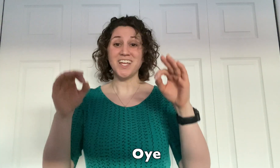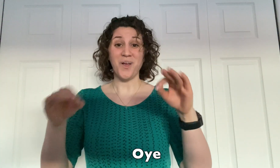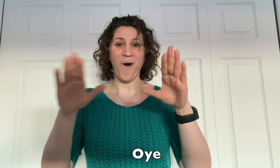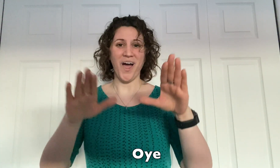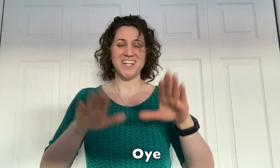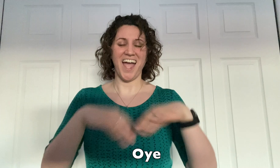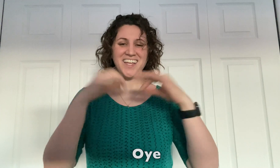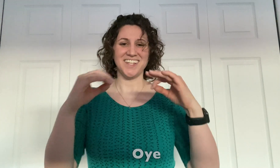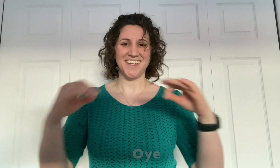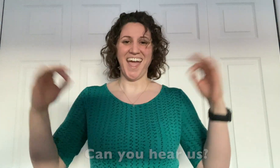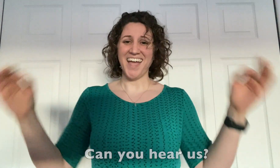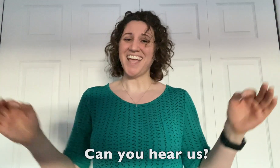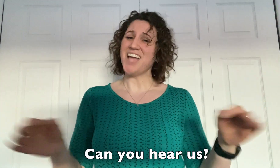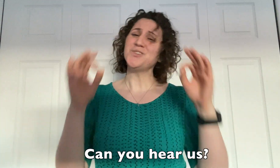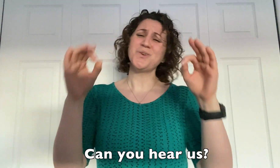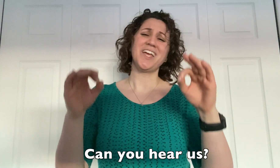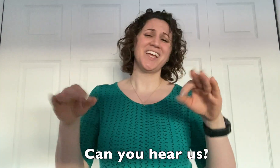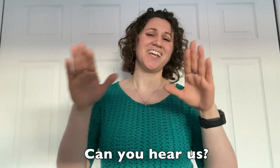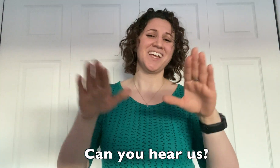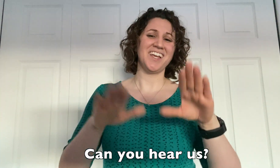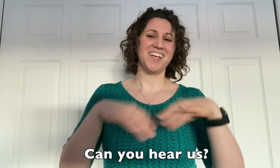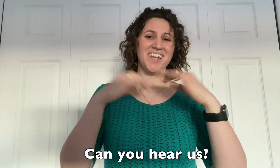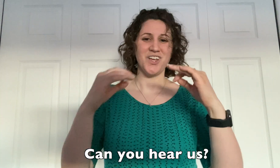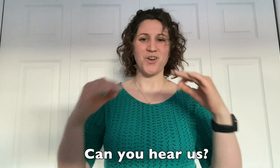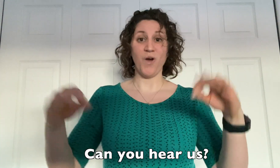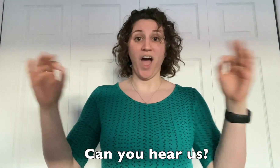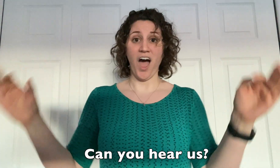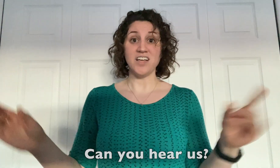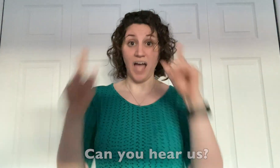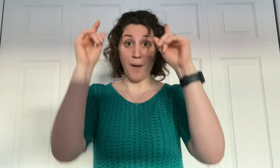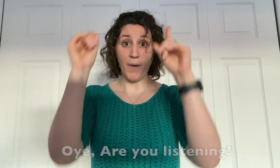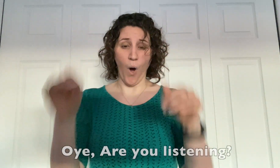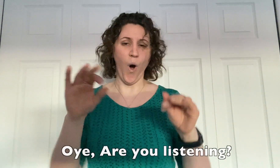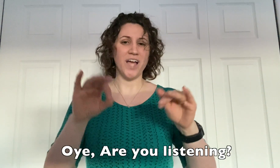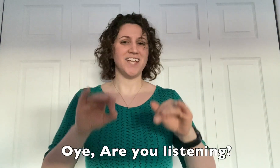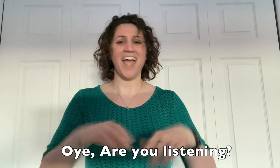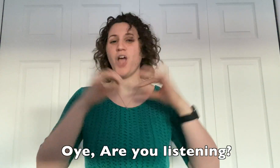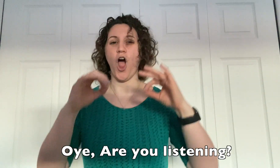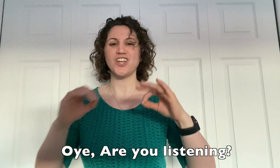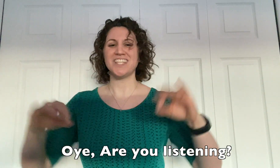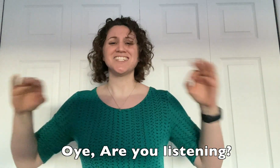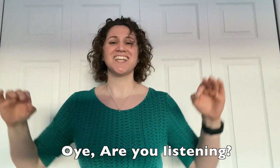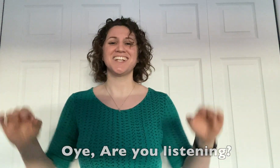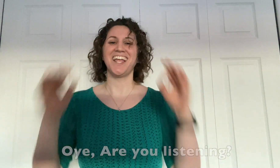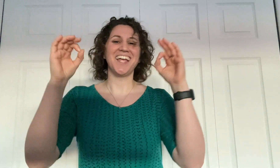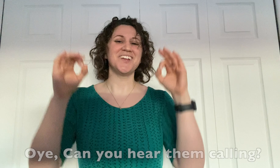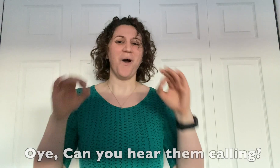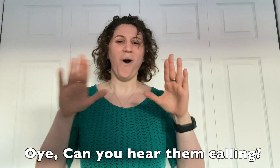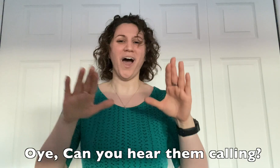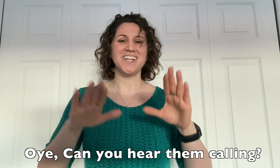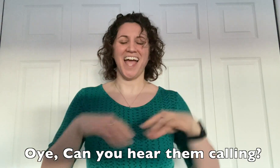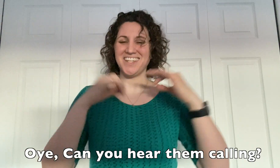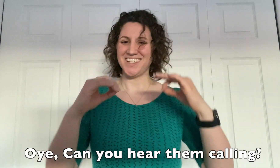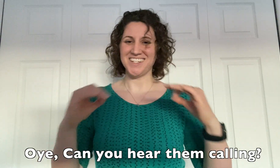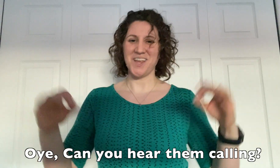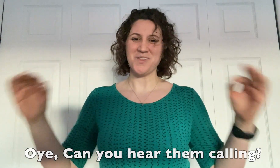Can calling? Oye, can you hear us? Oye, are you listening? Oye, can you hear